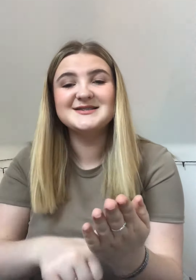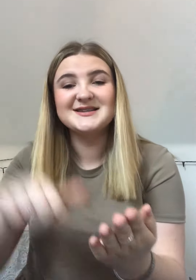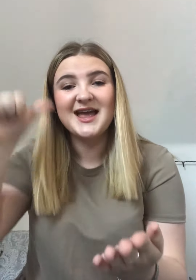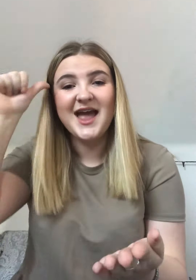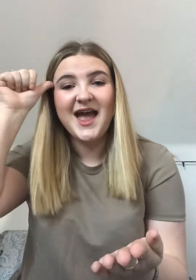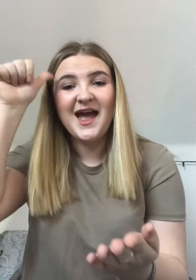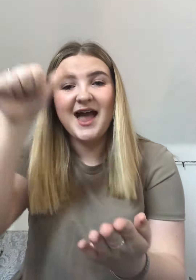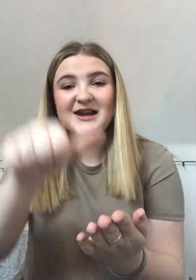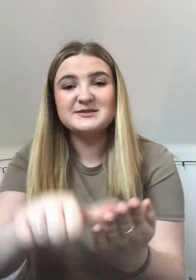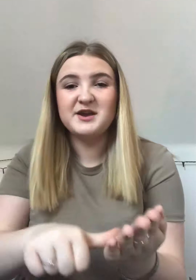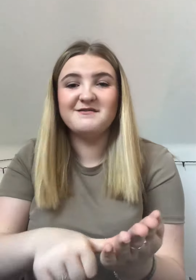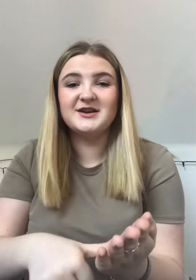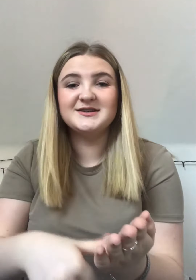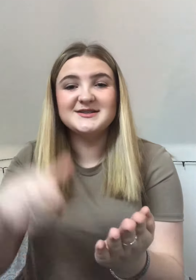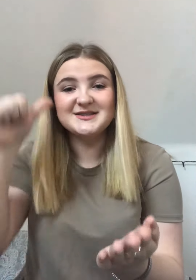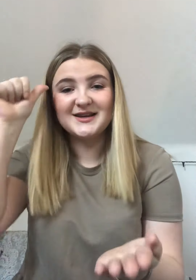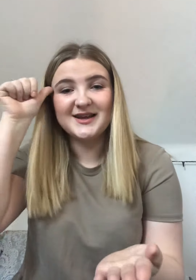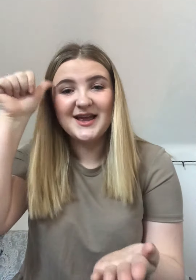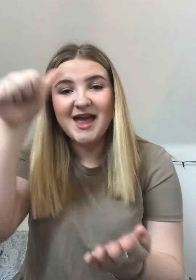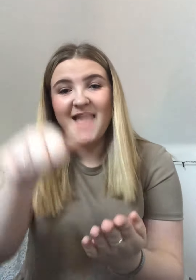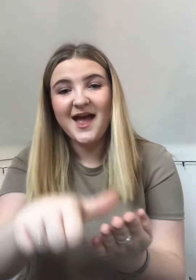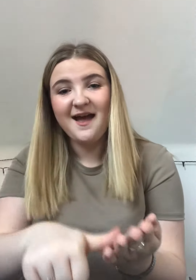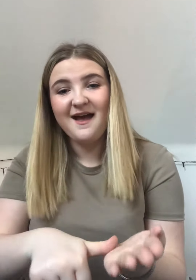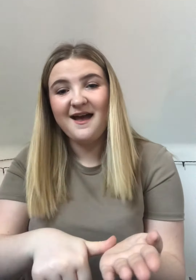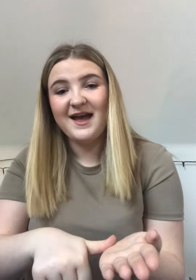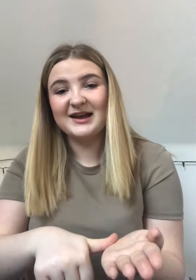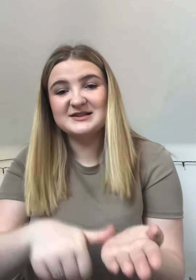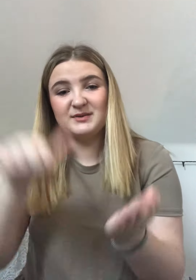experience experience